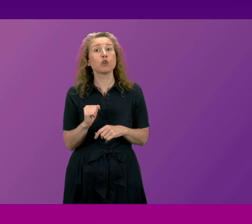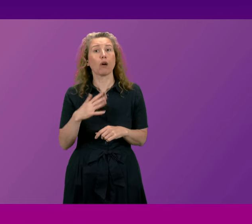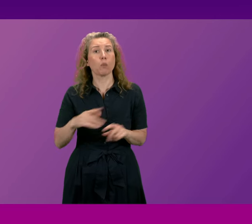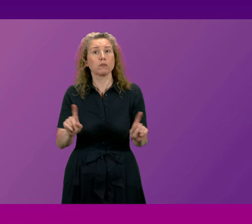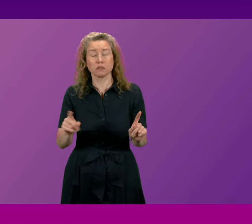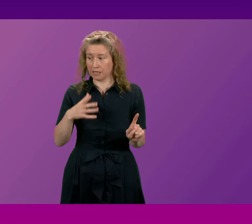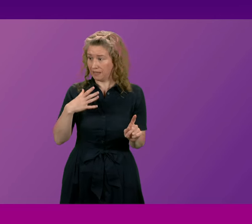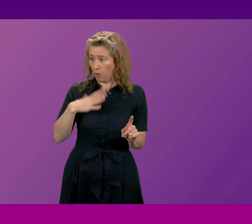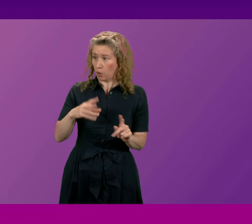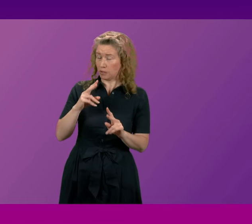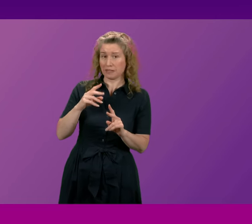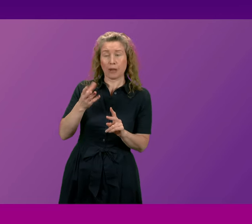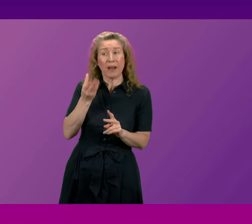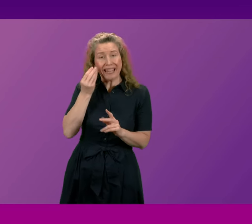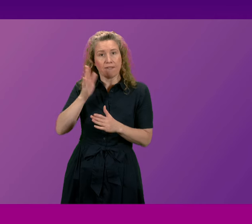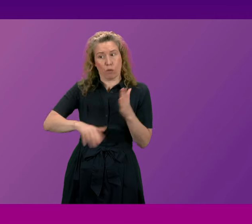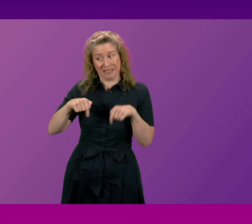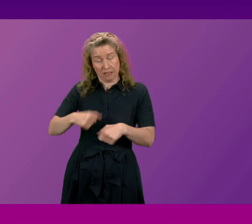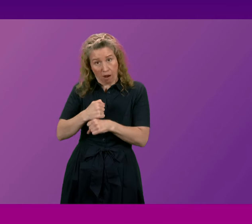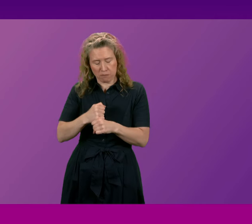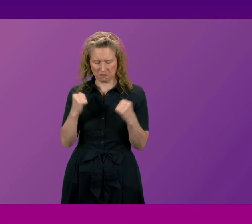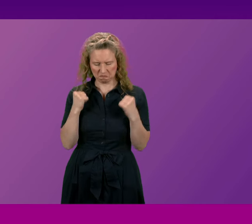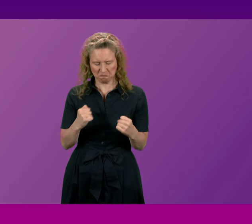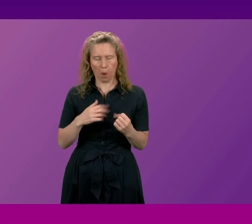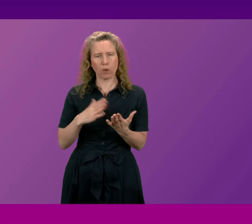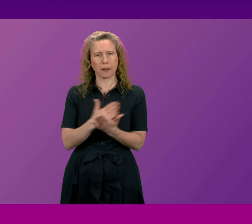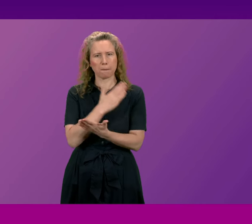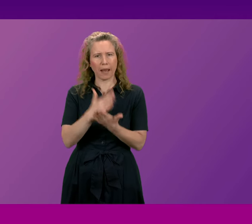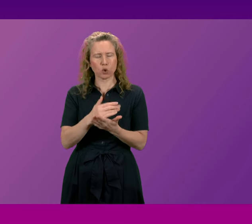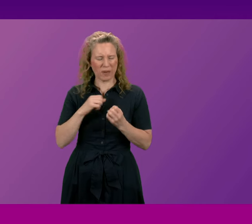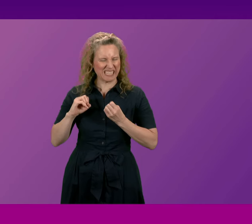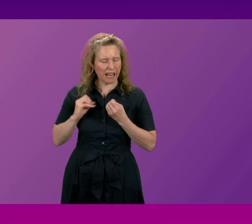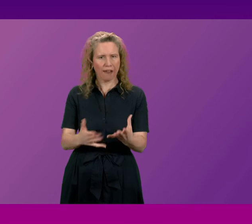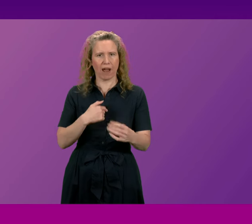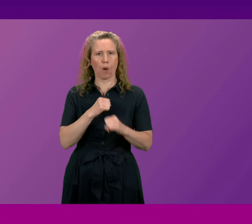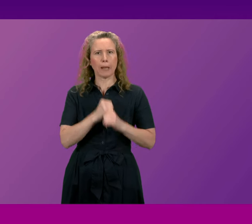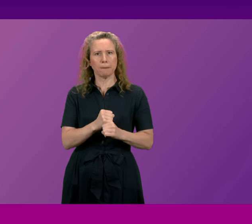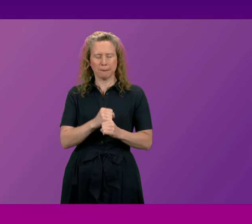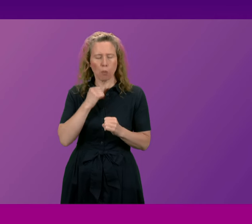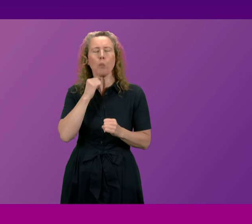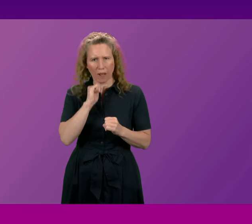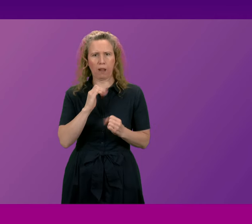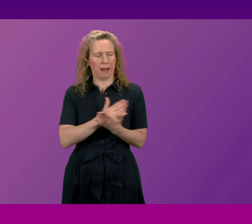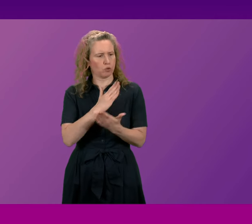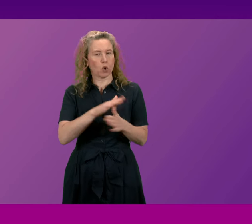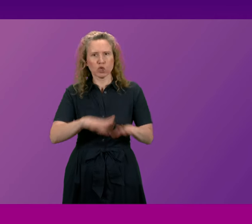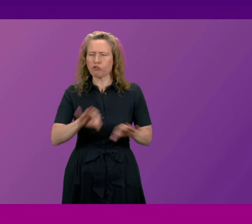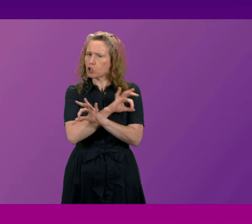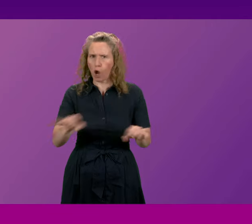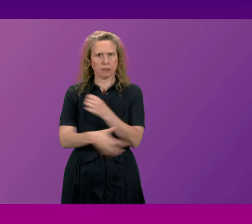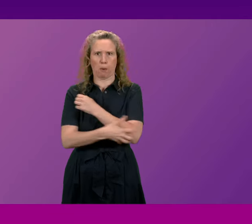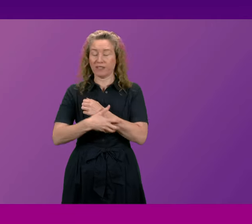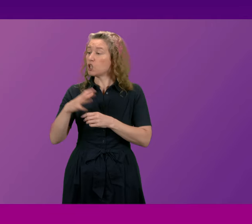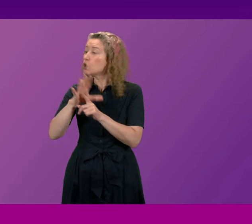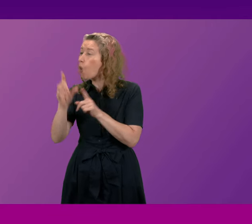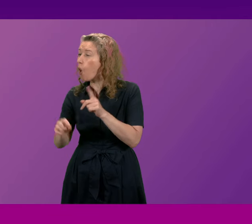will hear from this government is a determination to ensure that we deliver on our commitments to lift children out of poverty where the